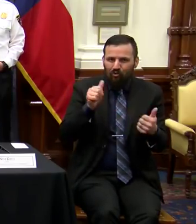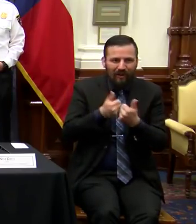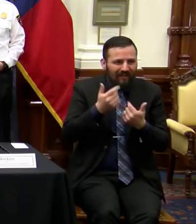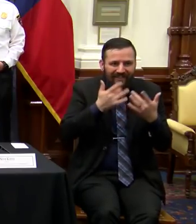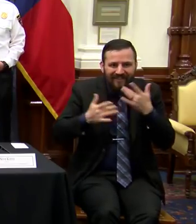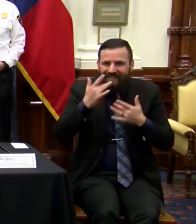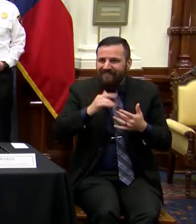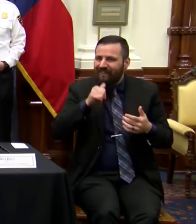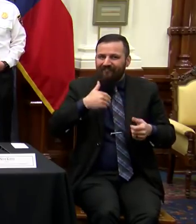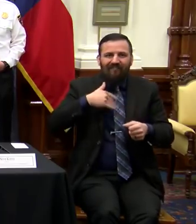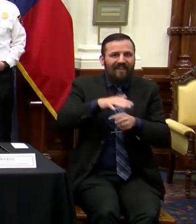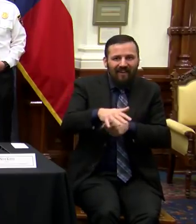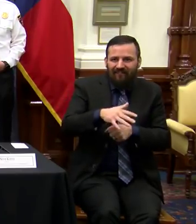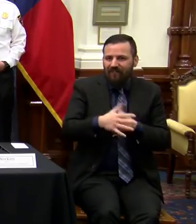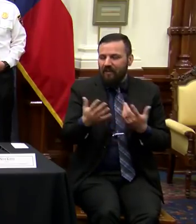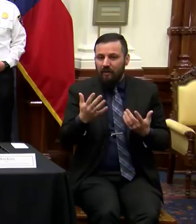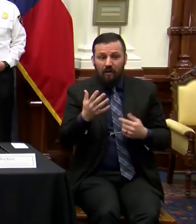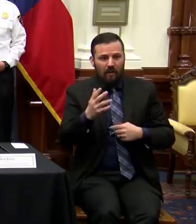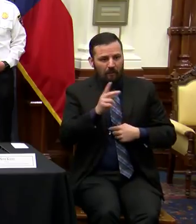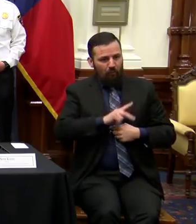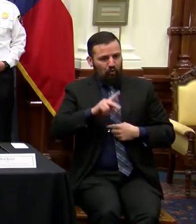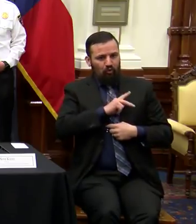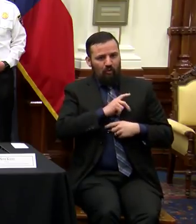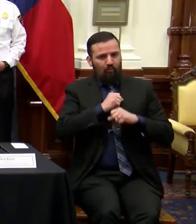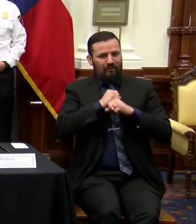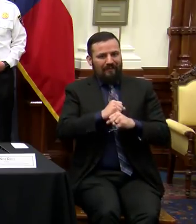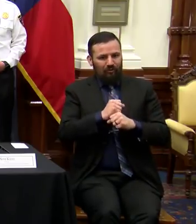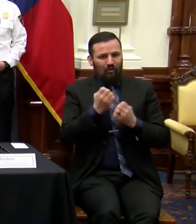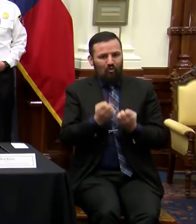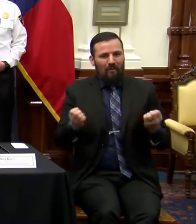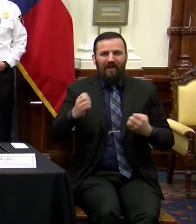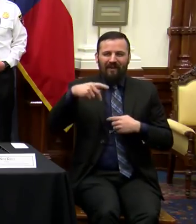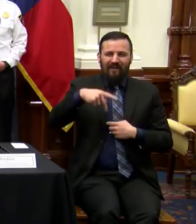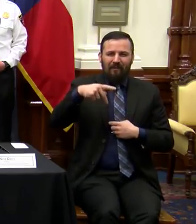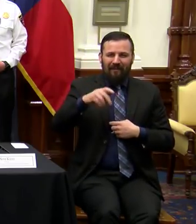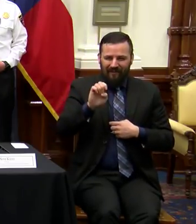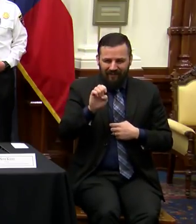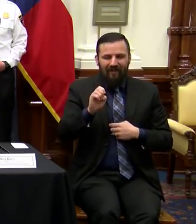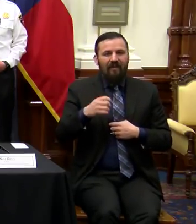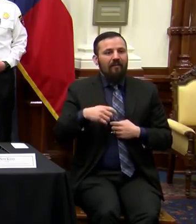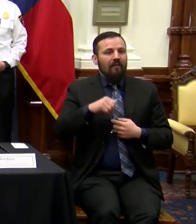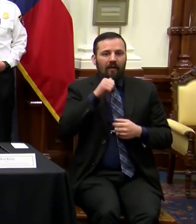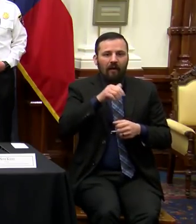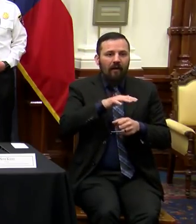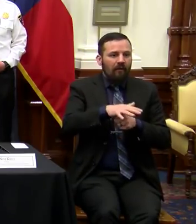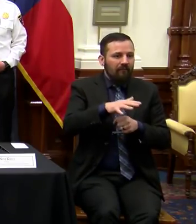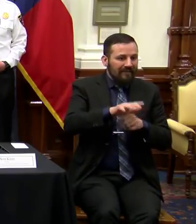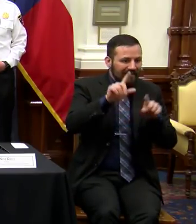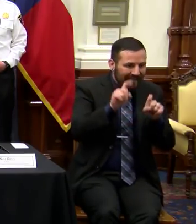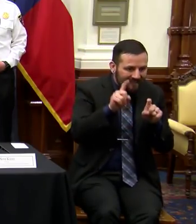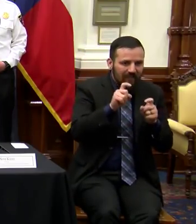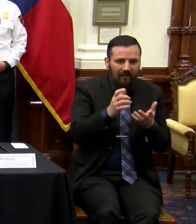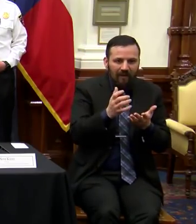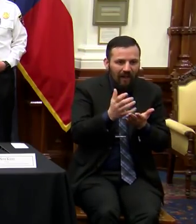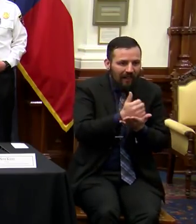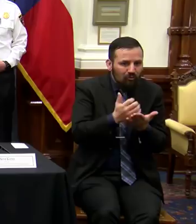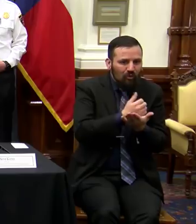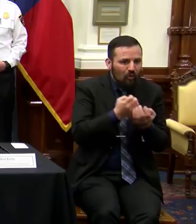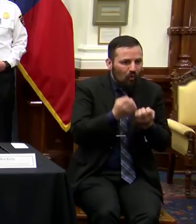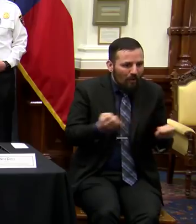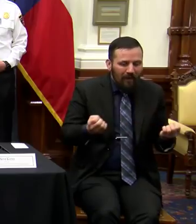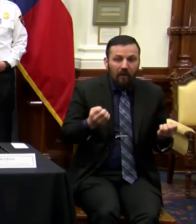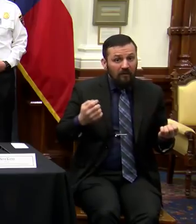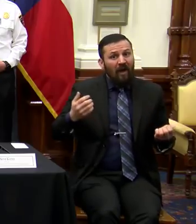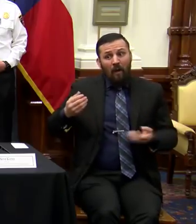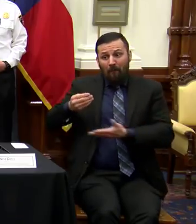We don't have enough personal protection equipment. We don't have enough testing and collection equipment. We have the money for it,